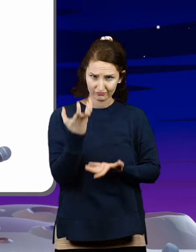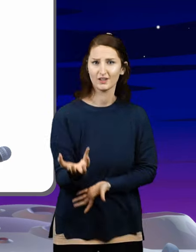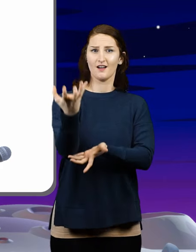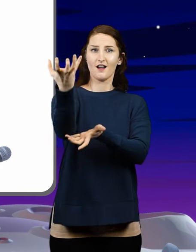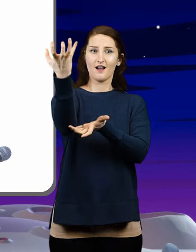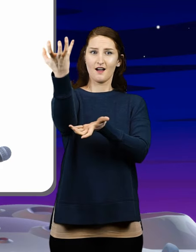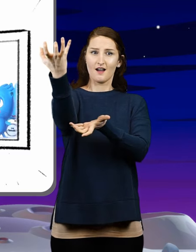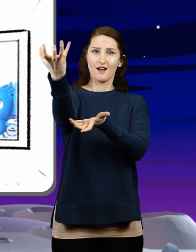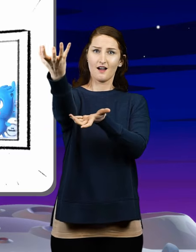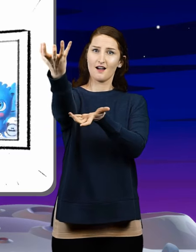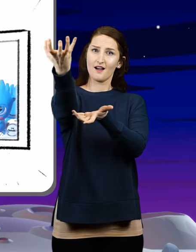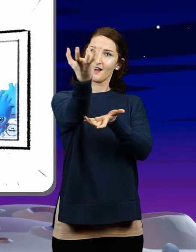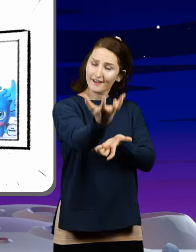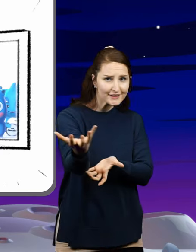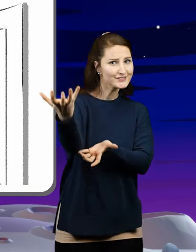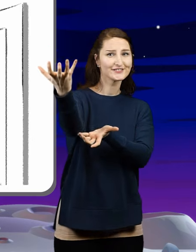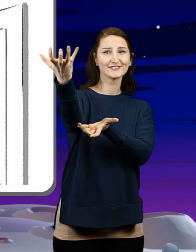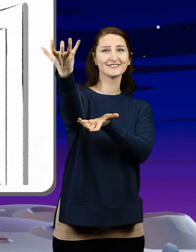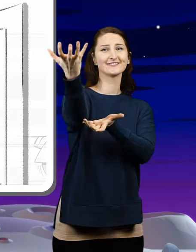me on